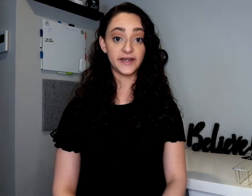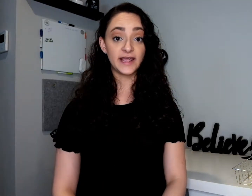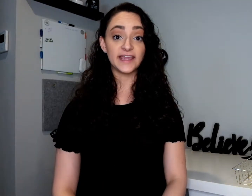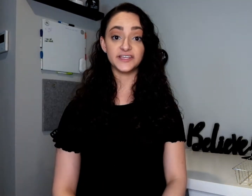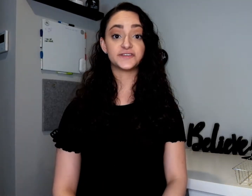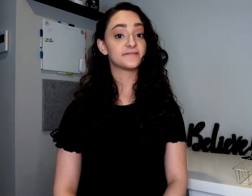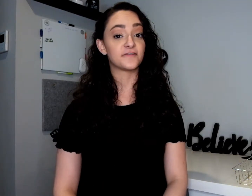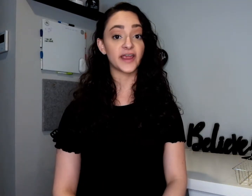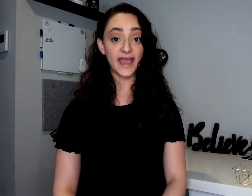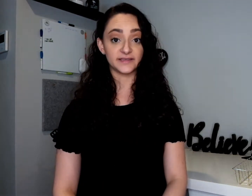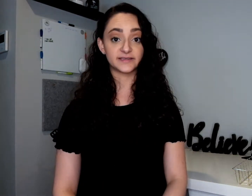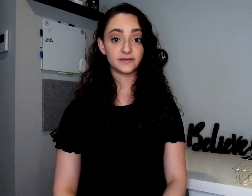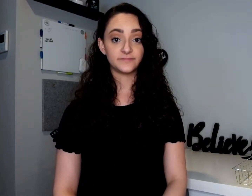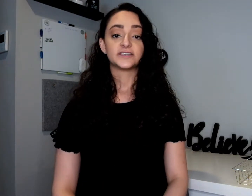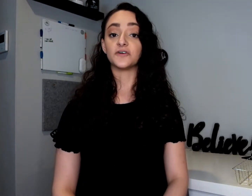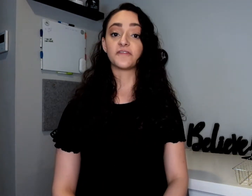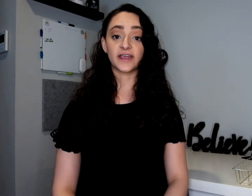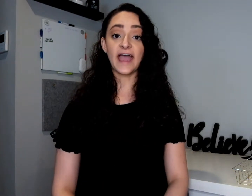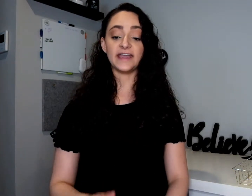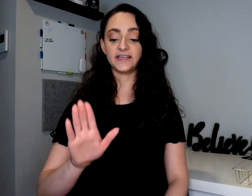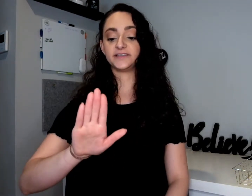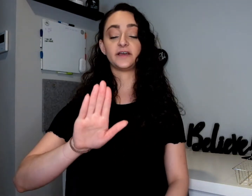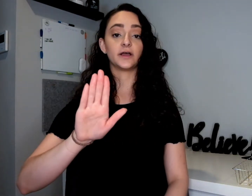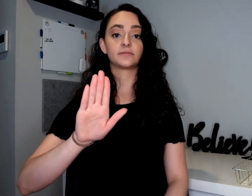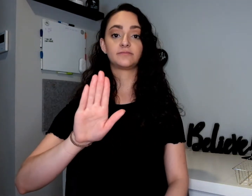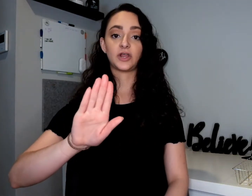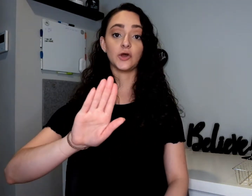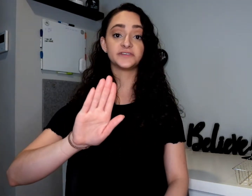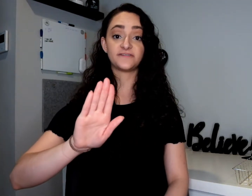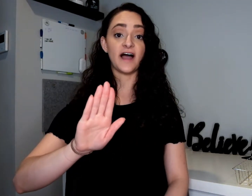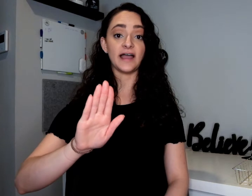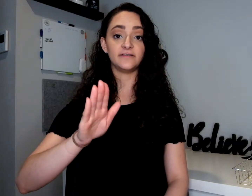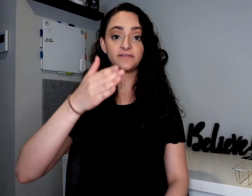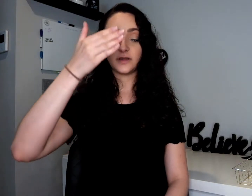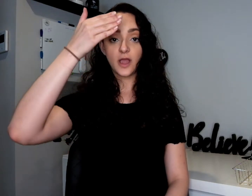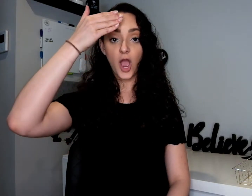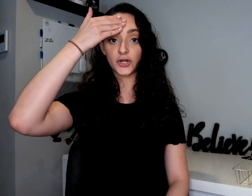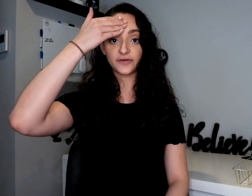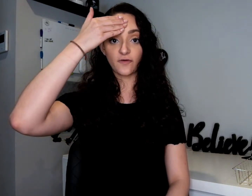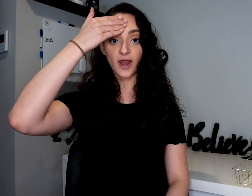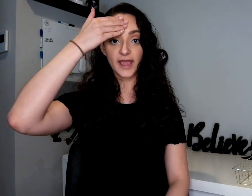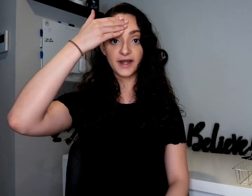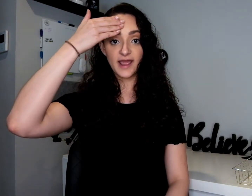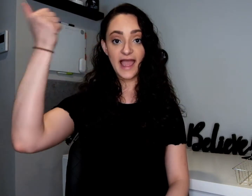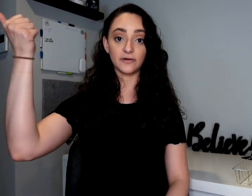is forget. So forget is a closed five on your forehead, out.